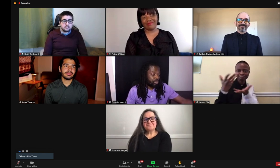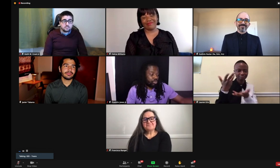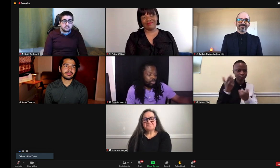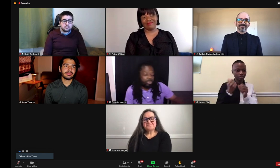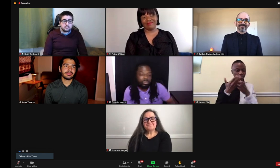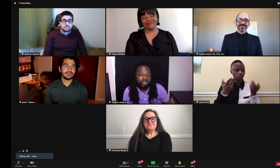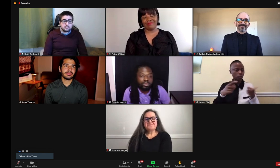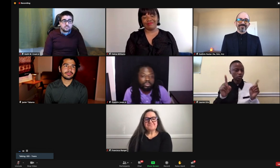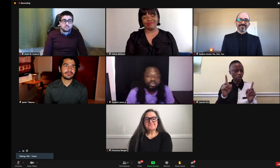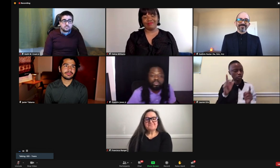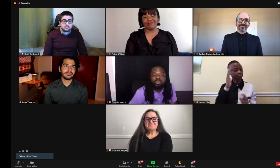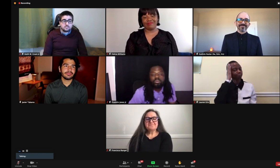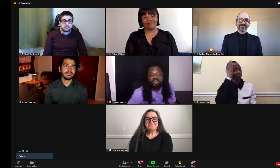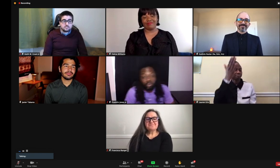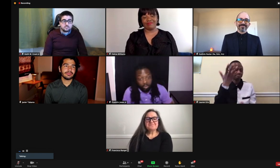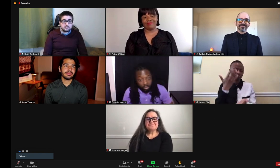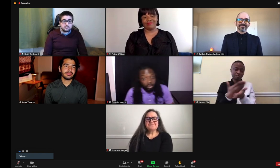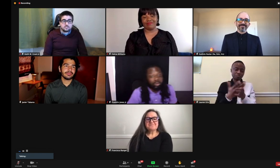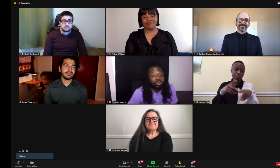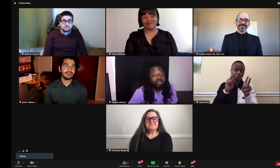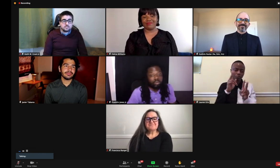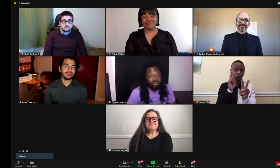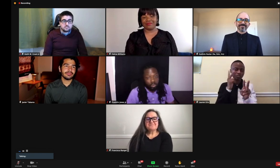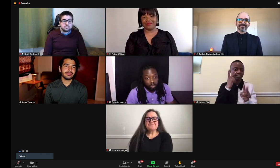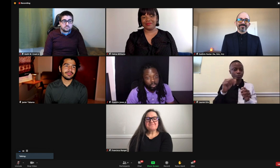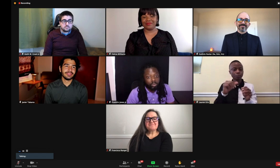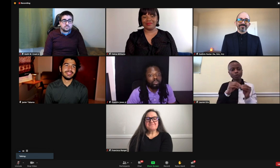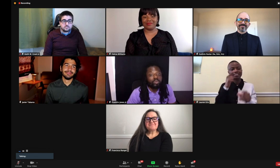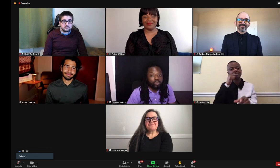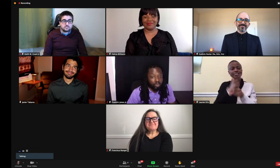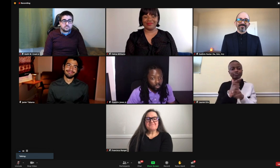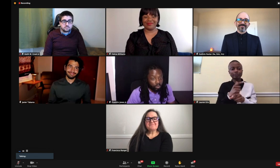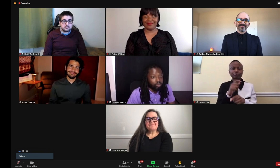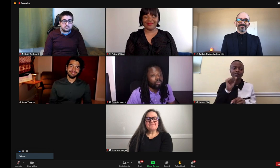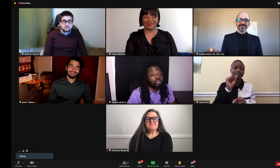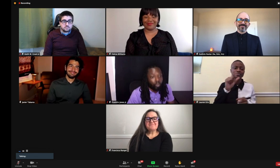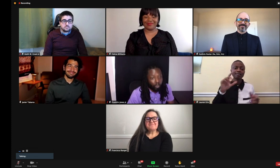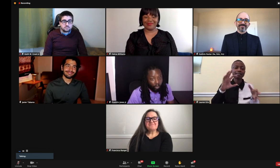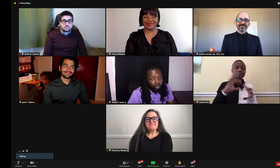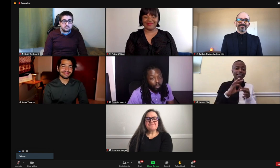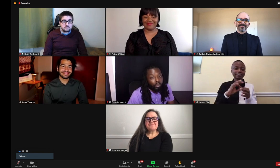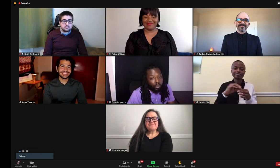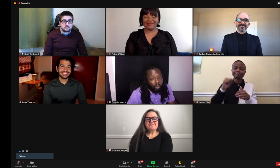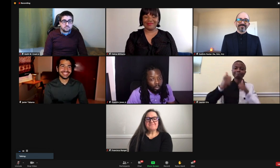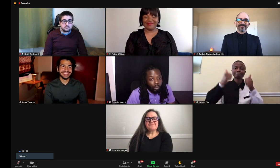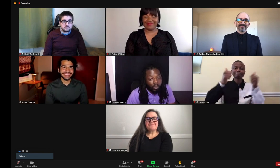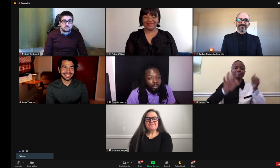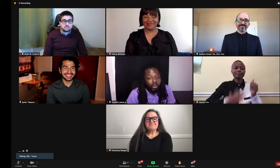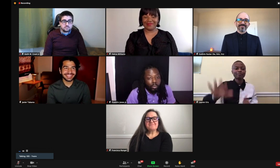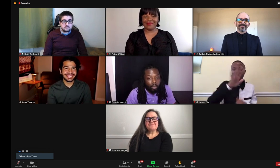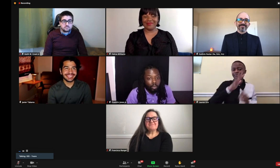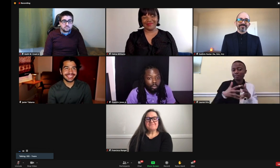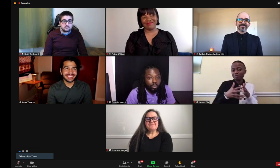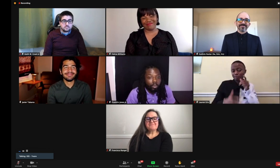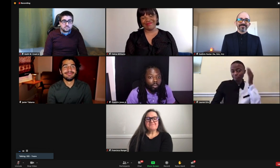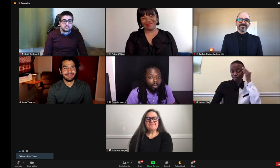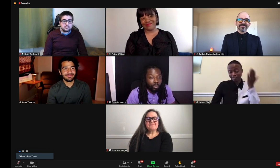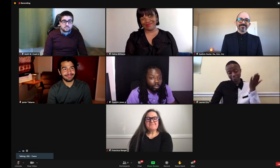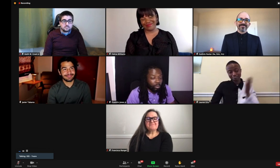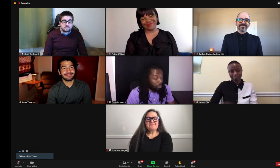they might be on the other side of the country, right? So maybe these are some things that we can consider for the future, having, like, a sister ASL Connect site somewhere. Who